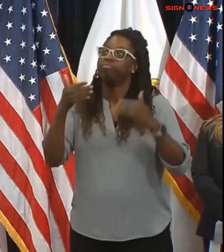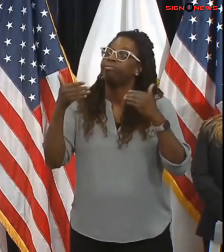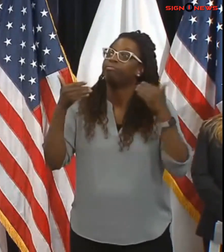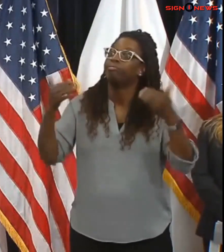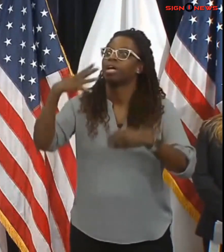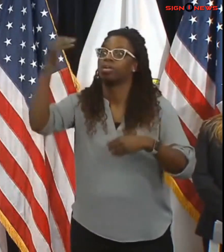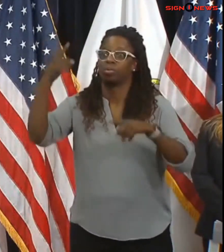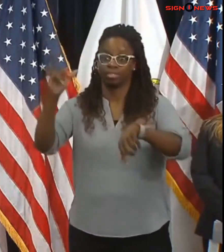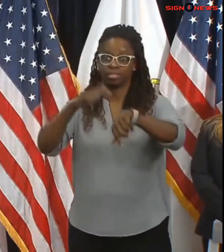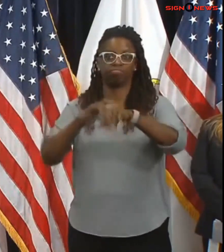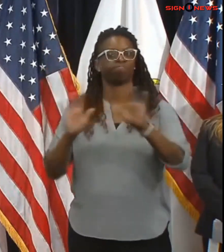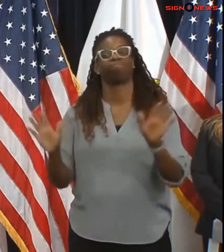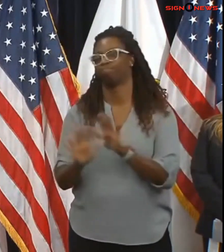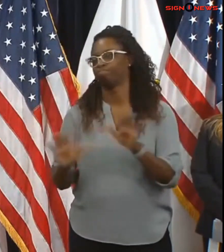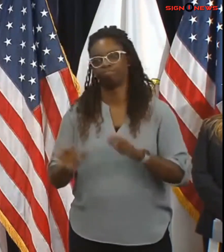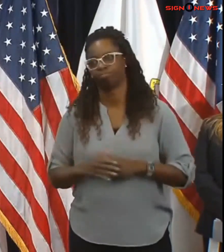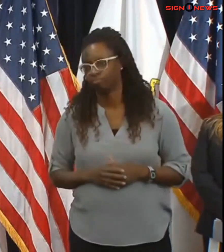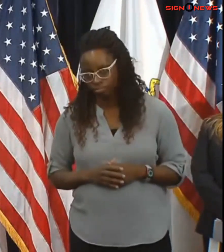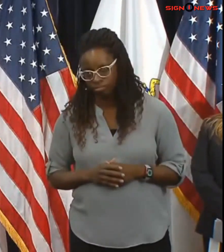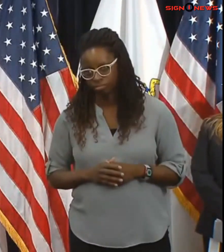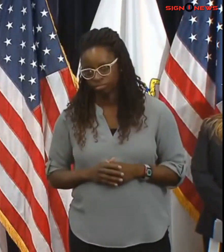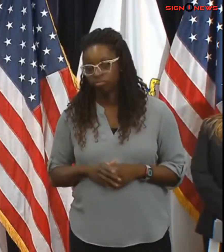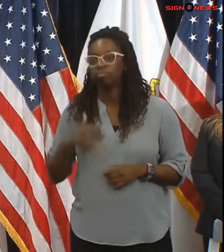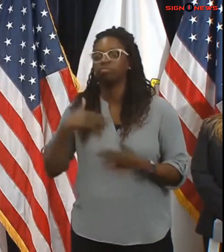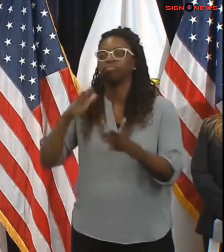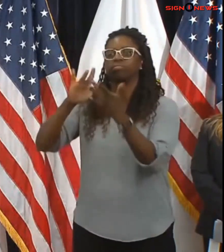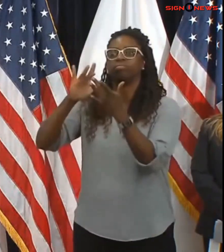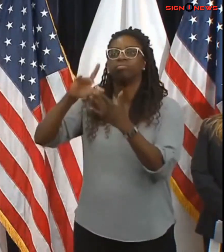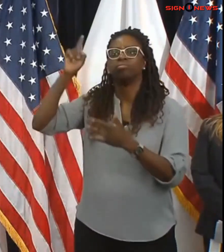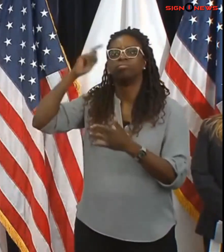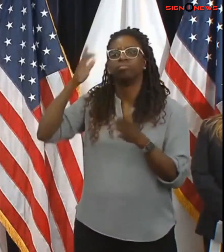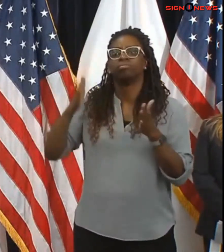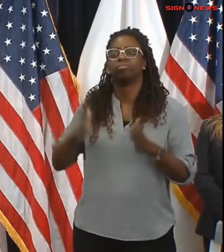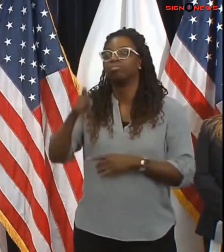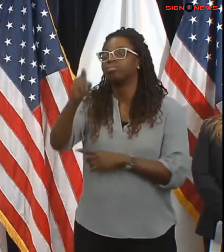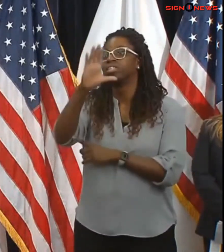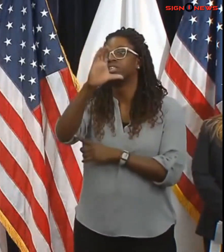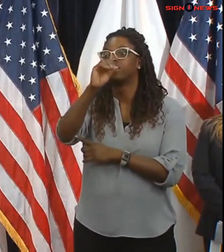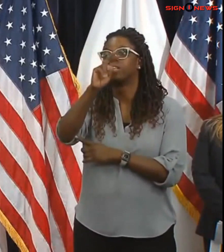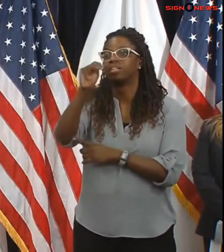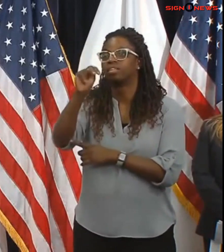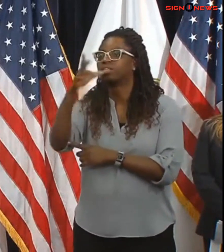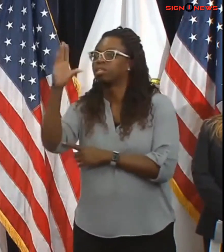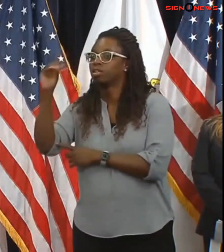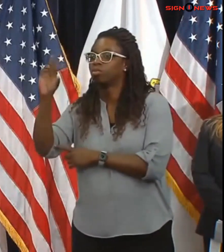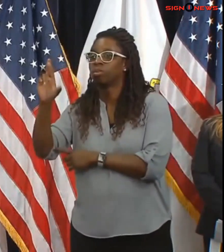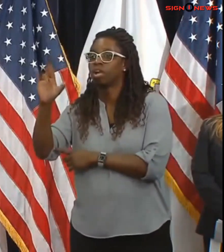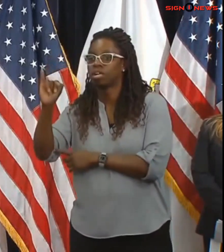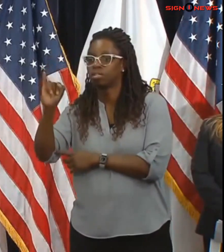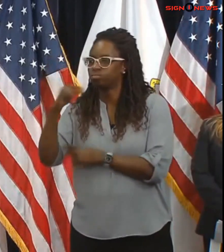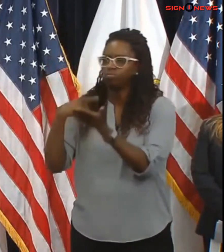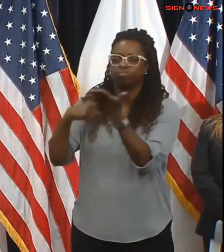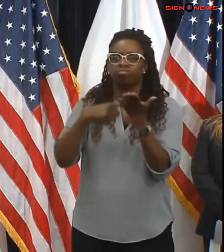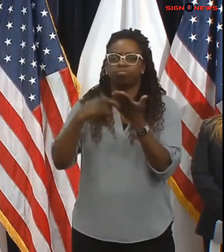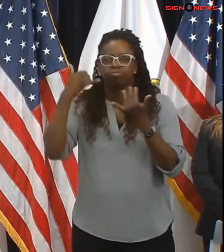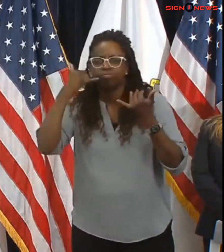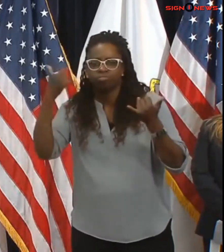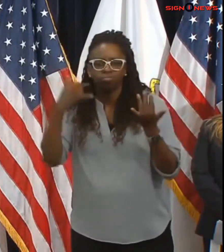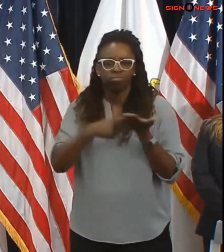Governors Lamont in Connecticut and Governor McKee in Rhode Island and our state agencies are coordinating with our counterparts in those